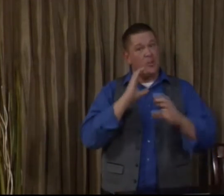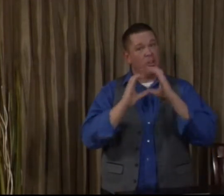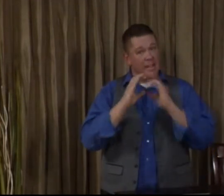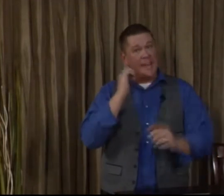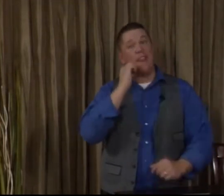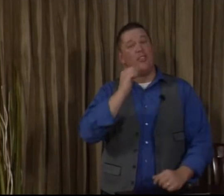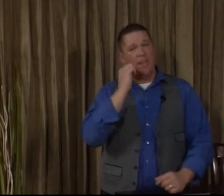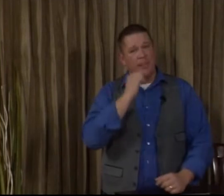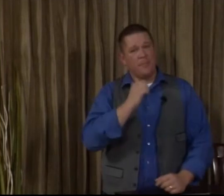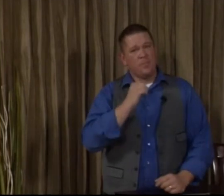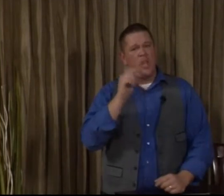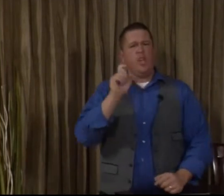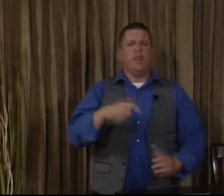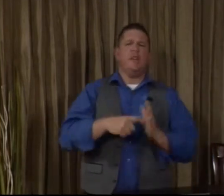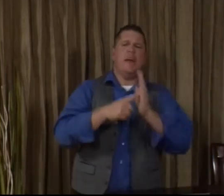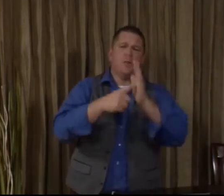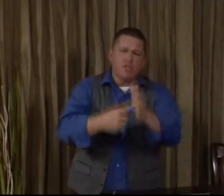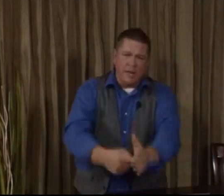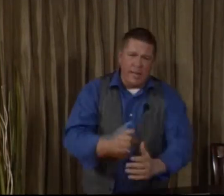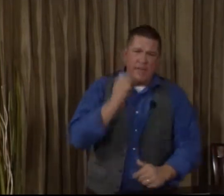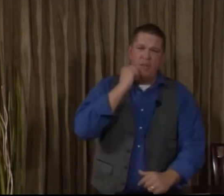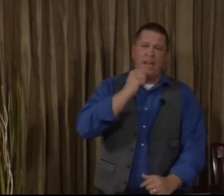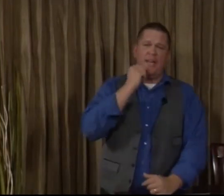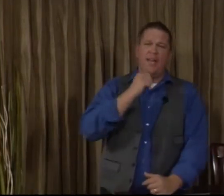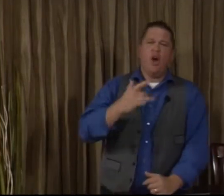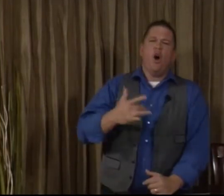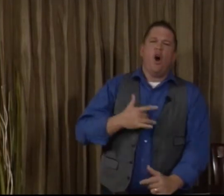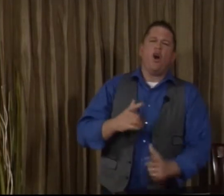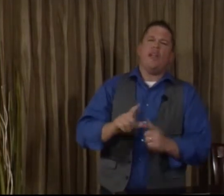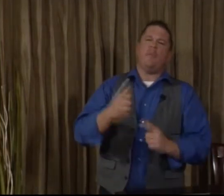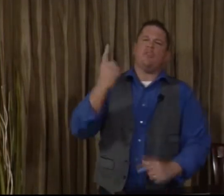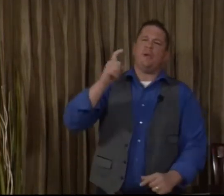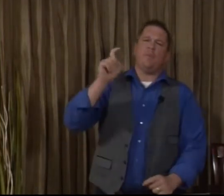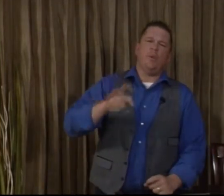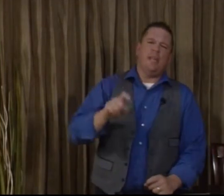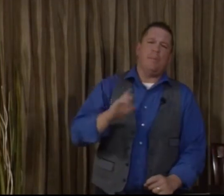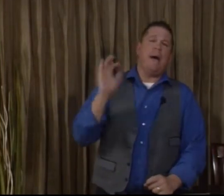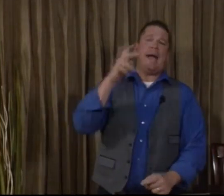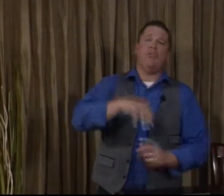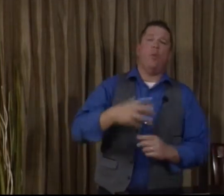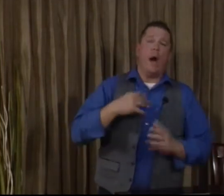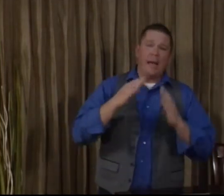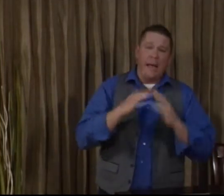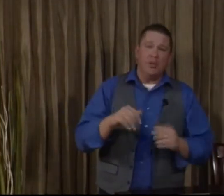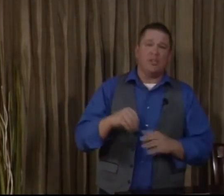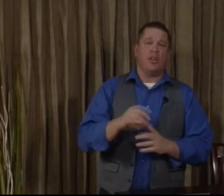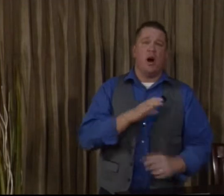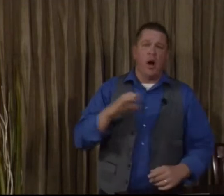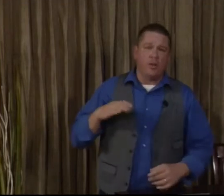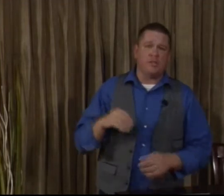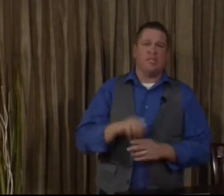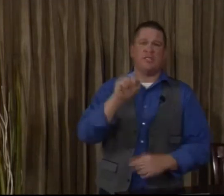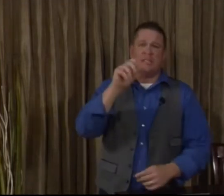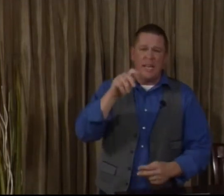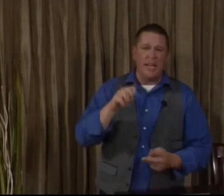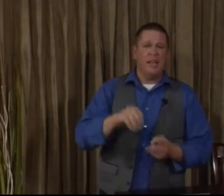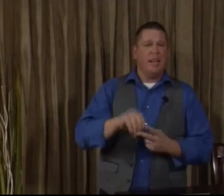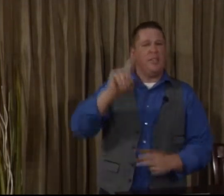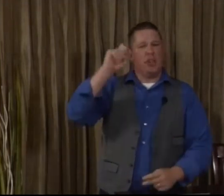communicate that every day. You need to demonstrate that every day. Heart language is something we need back in the White House, in Congress, in the Senate, in the